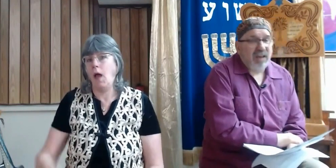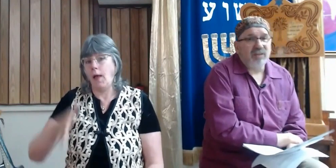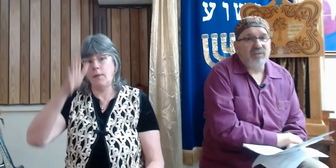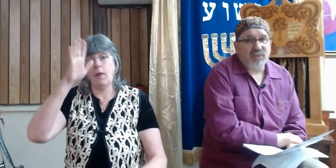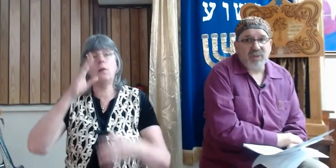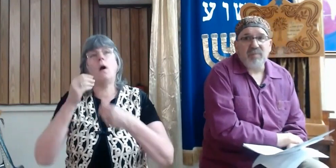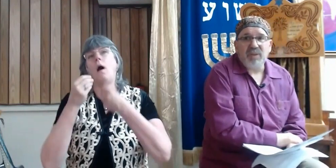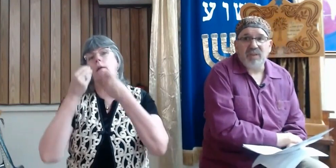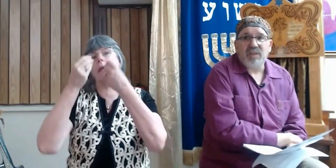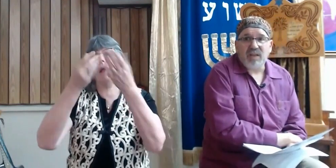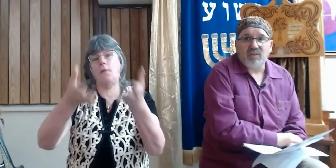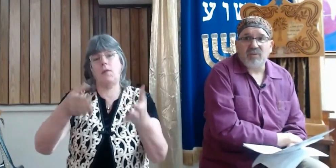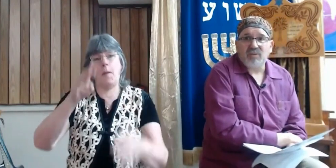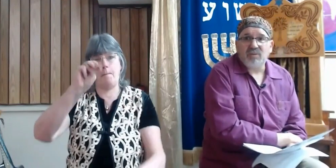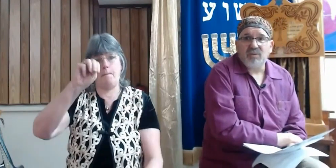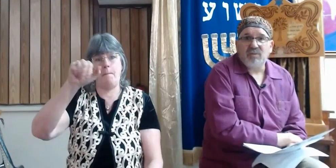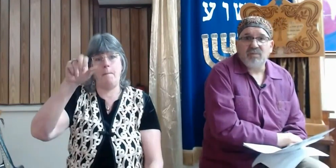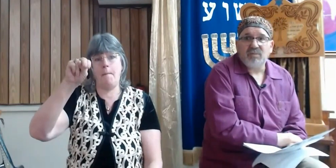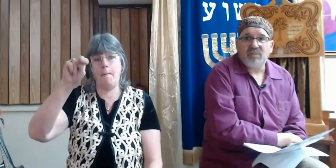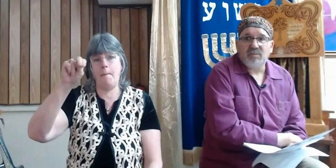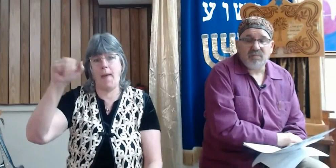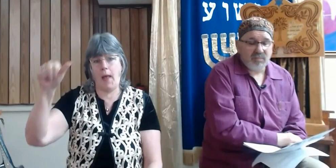provided for them in the temple.